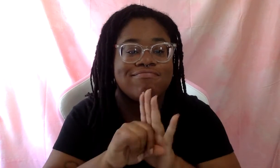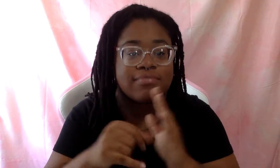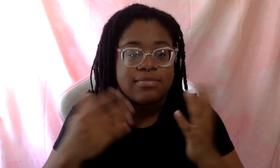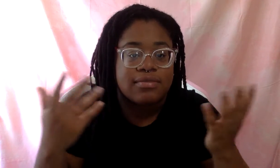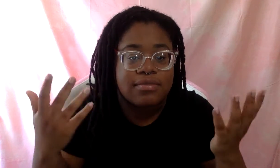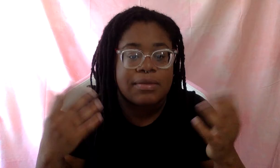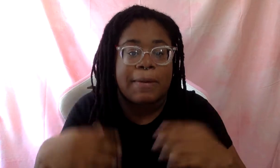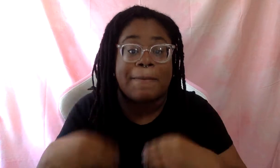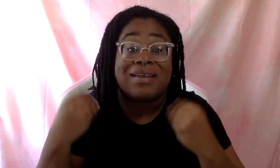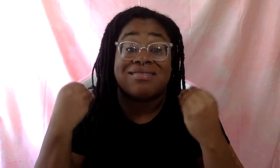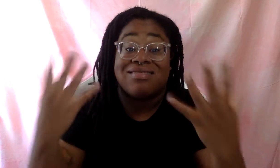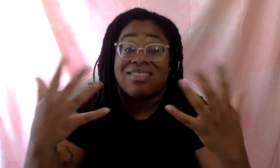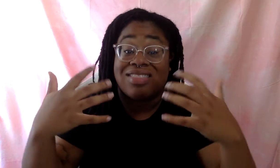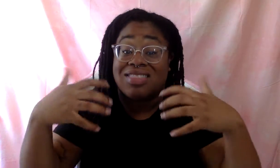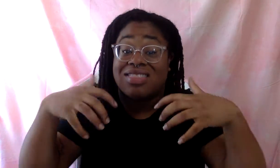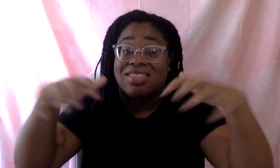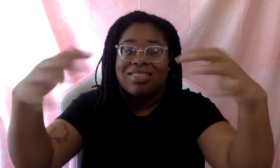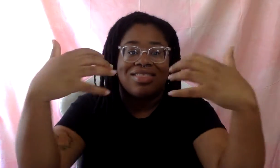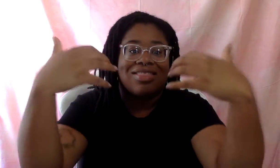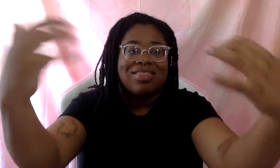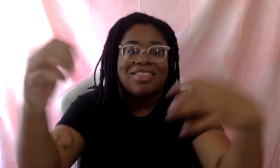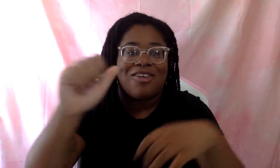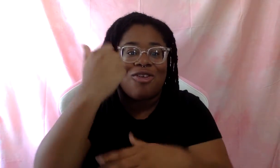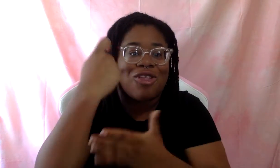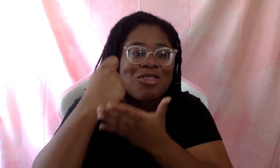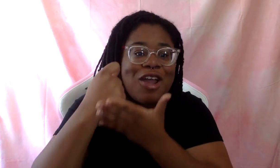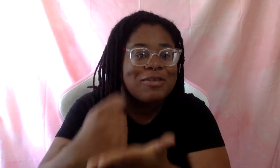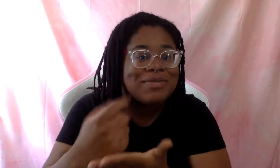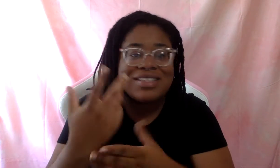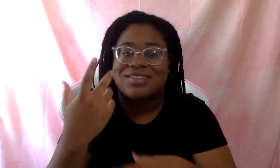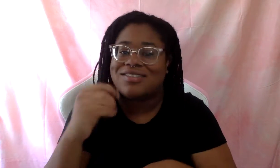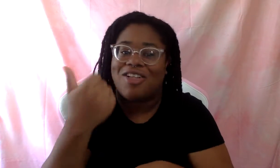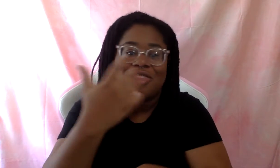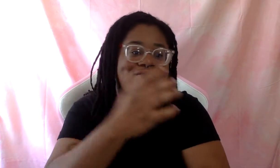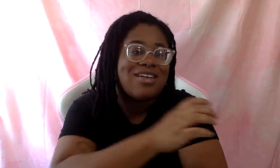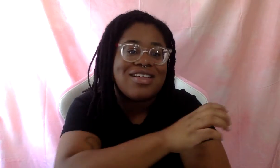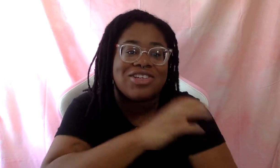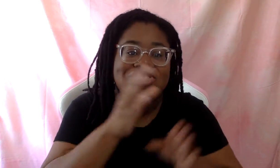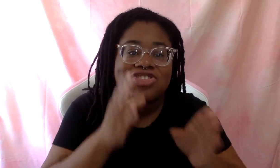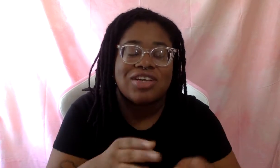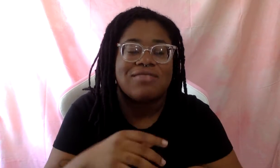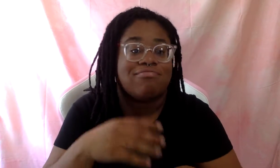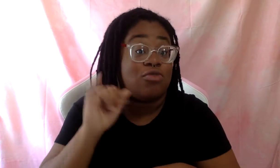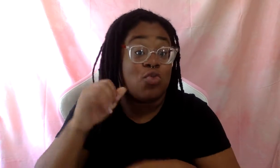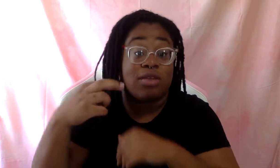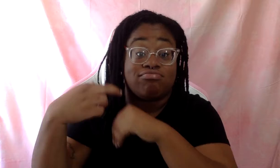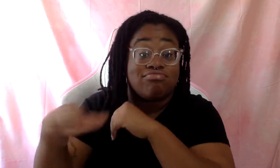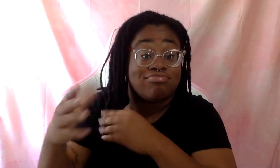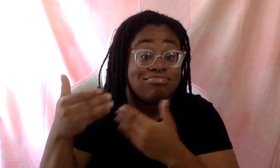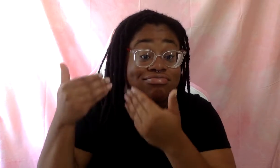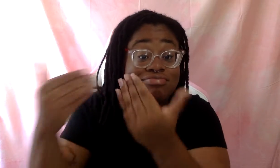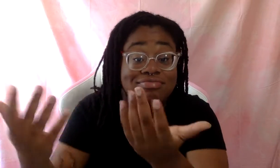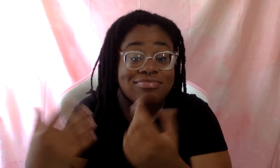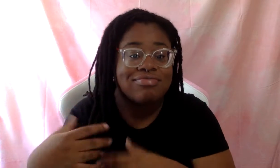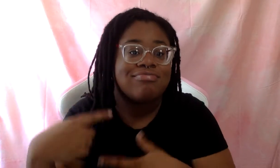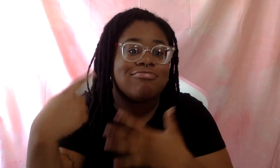but there are tons of other therapists, other clinicians that I can refer you out to. Here are some resources for you.